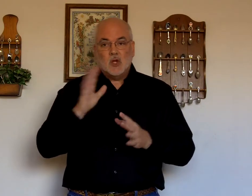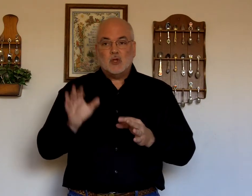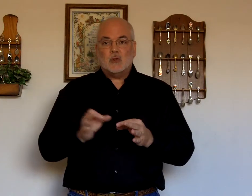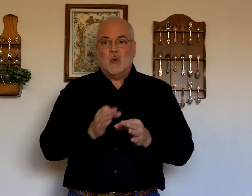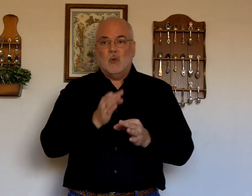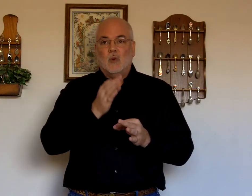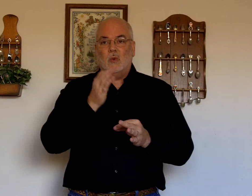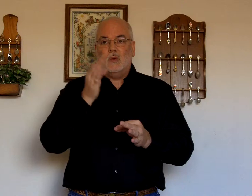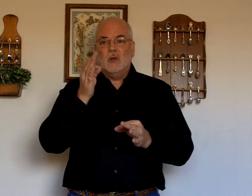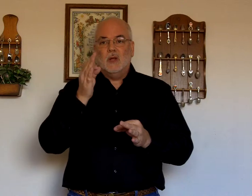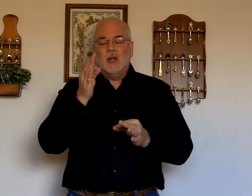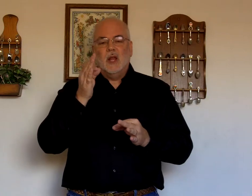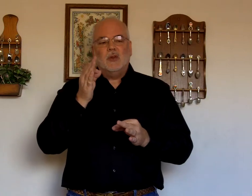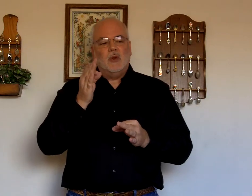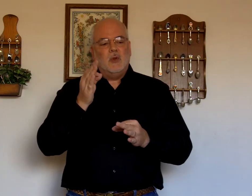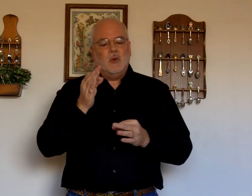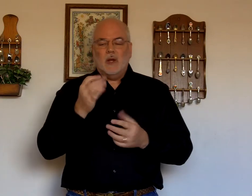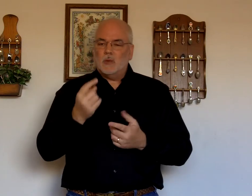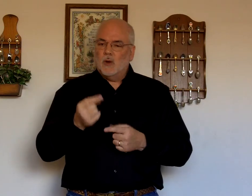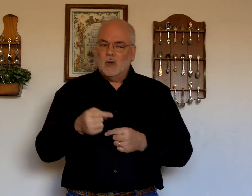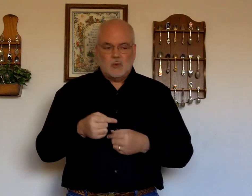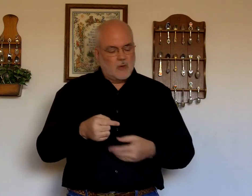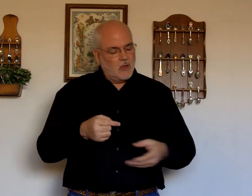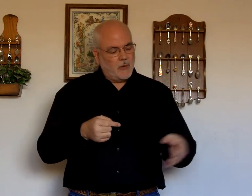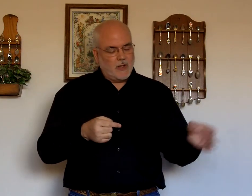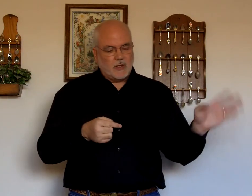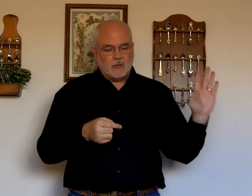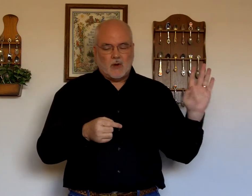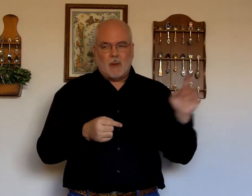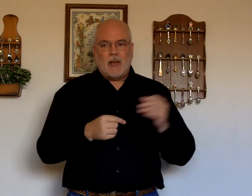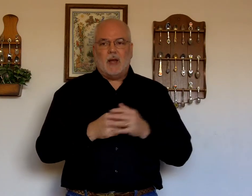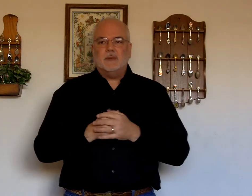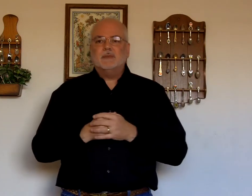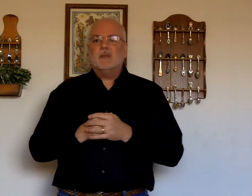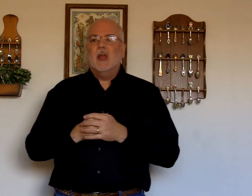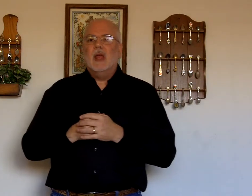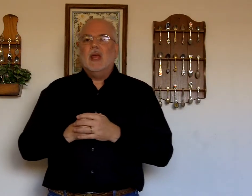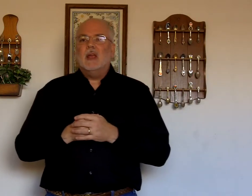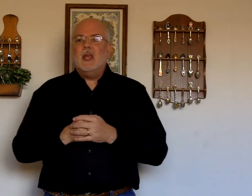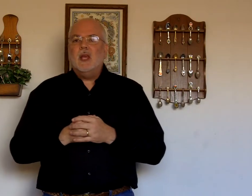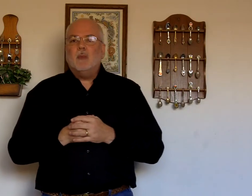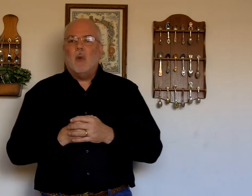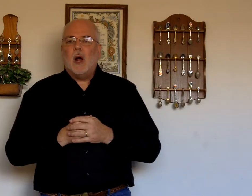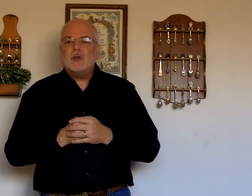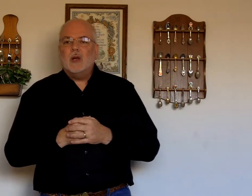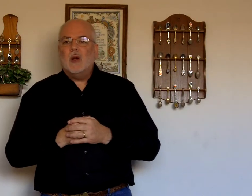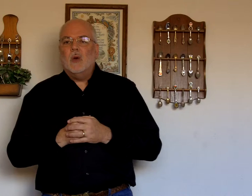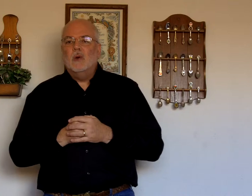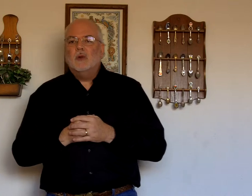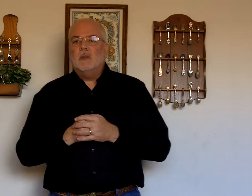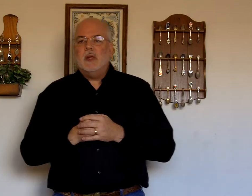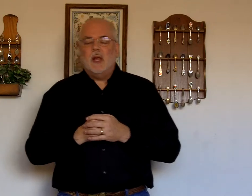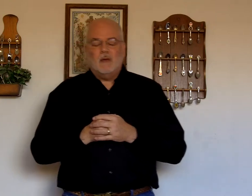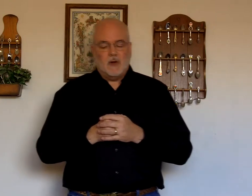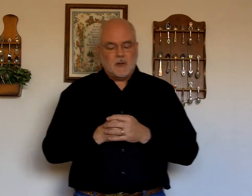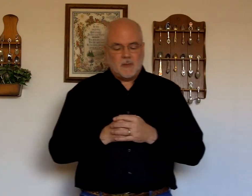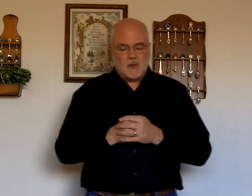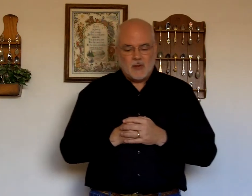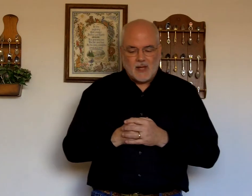Soul. To. Is one of those words. We can just drop out. Keep watching over me ever. Okay?